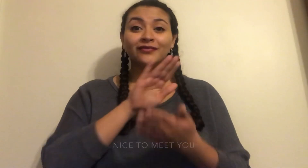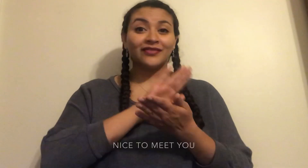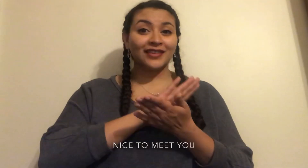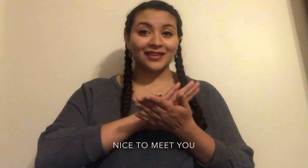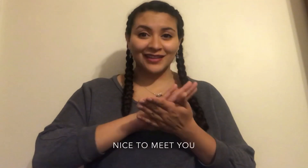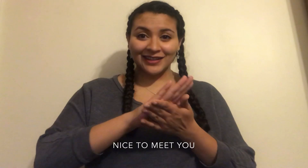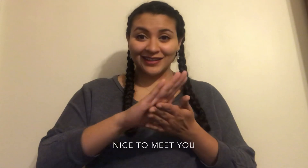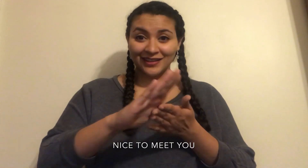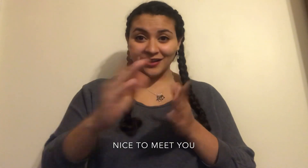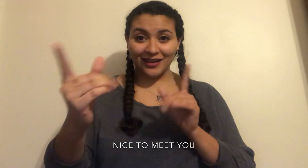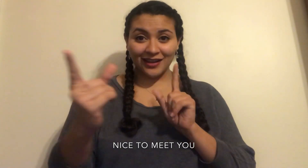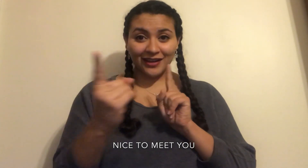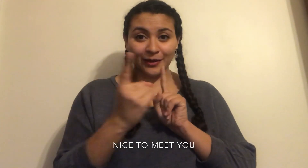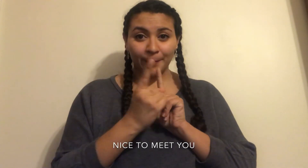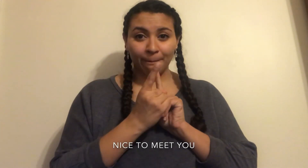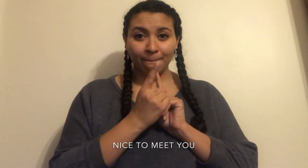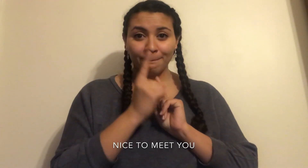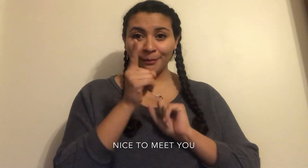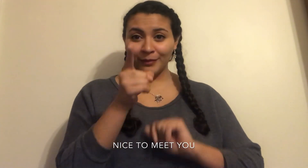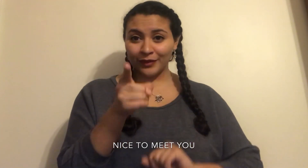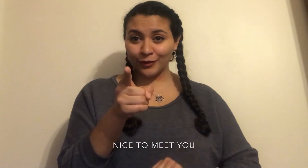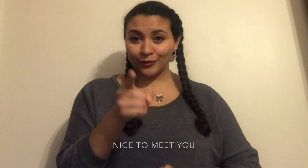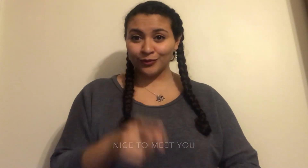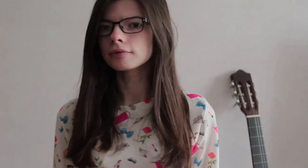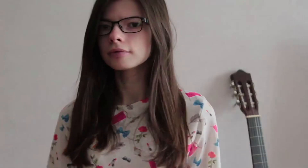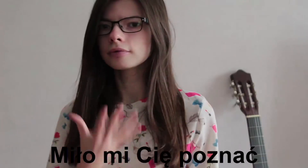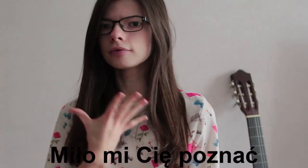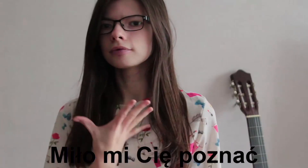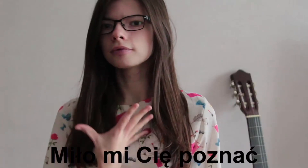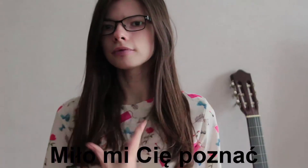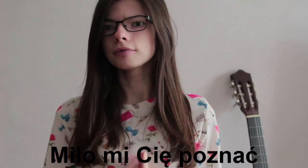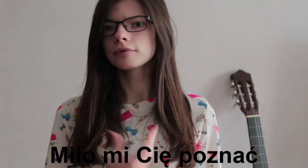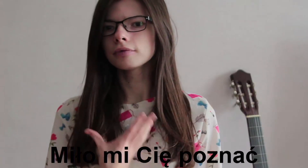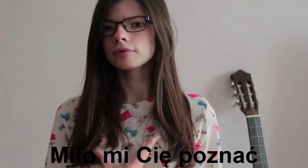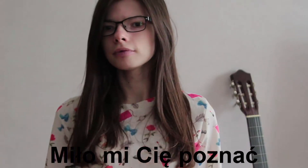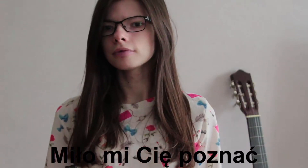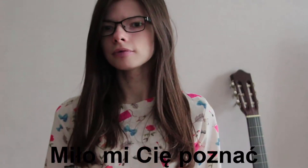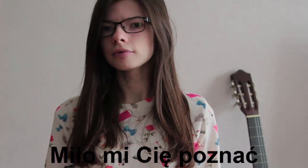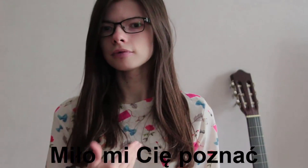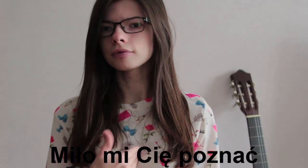It's nice to meet you. Miło mi cię poznać.